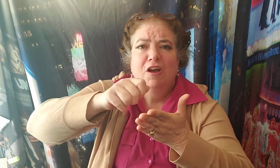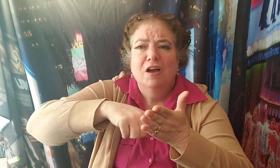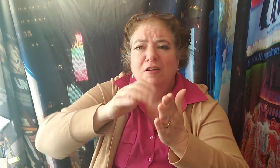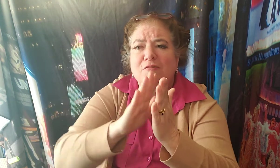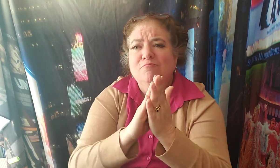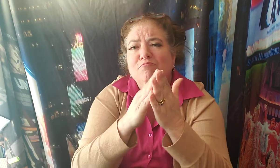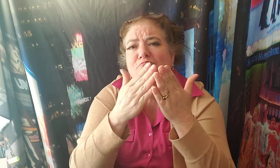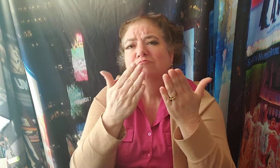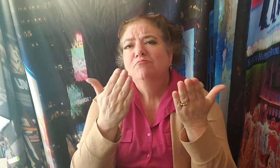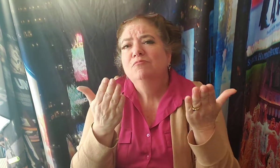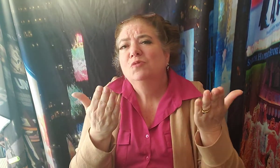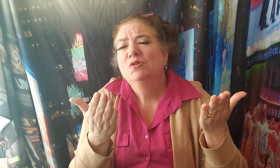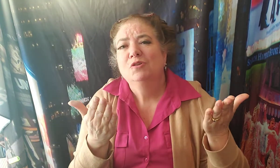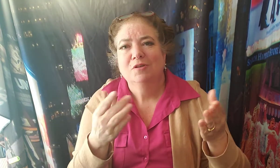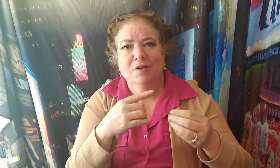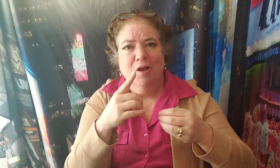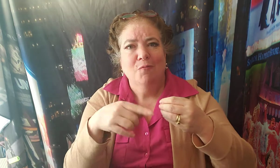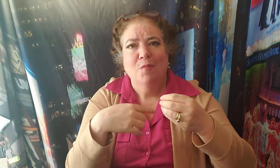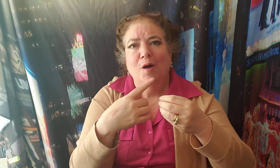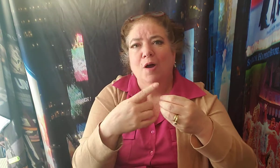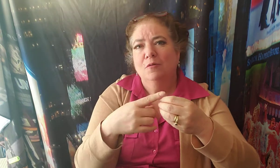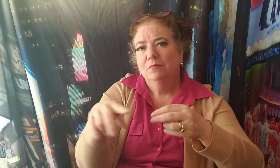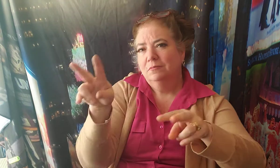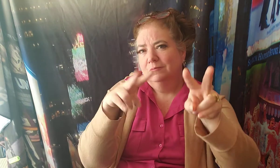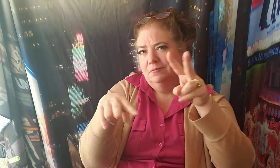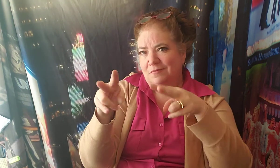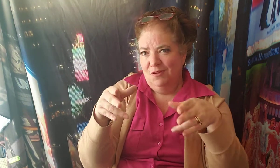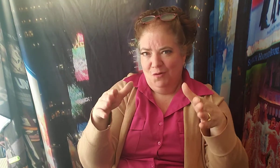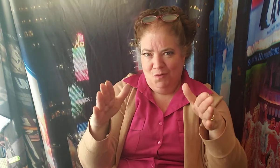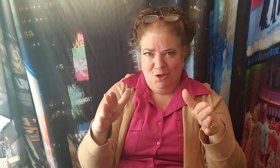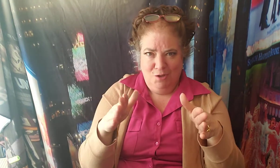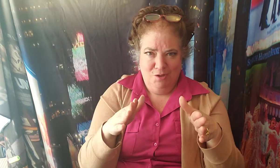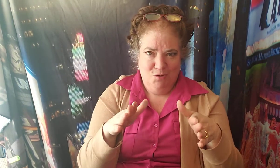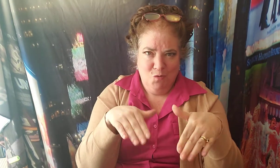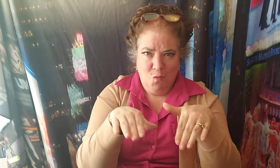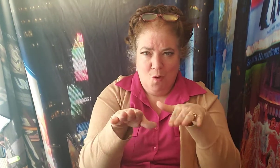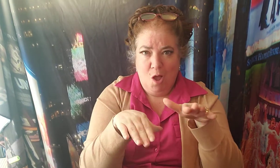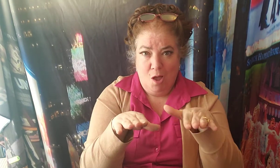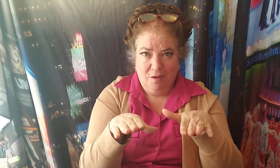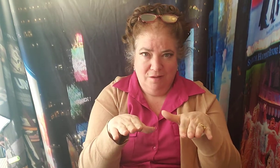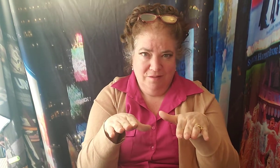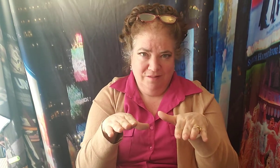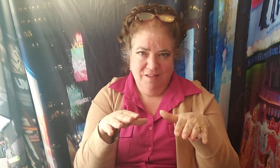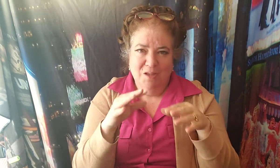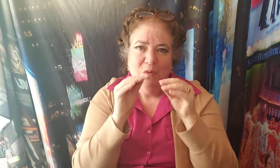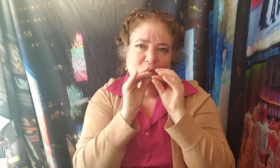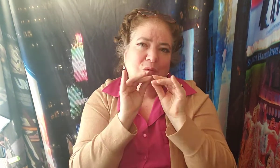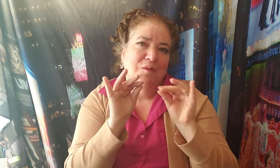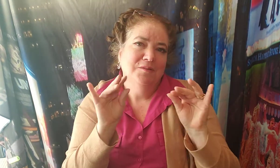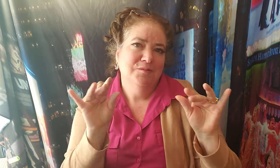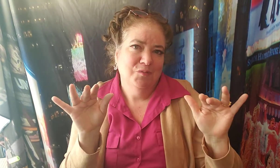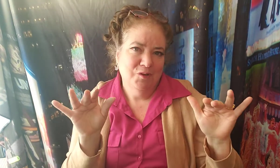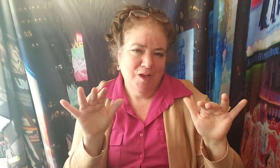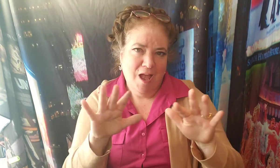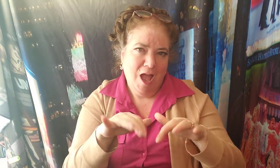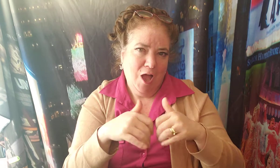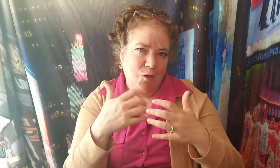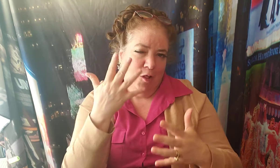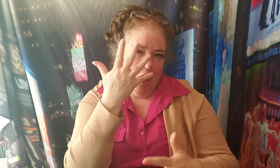about the way you walked and whispered and looked.